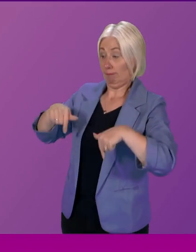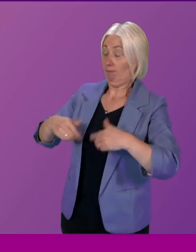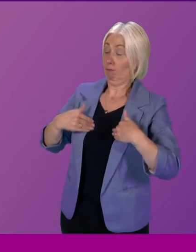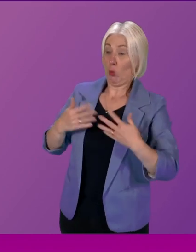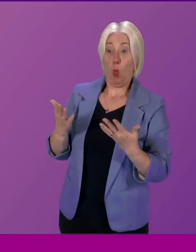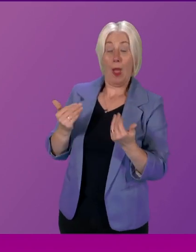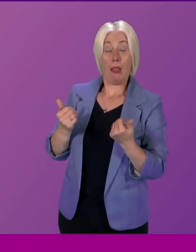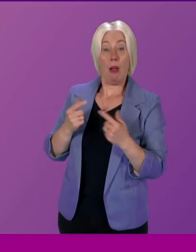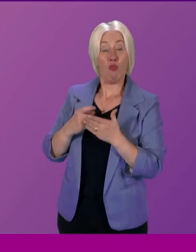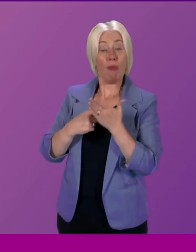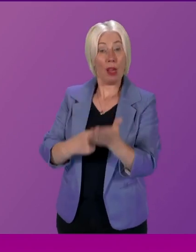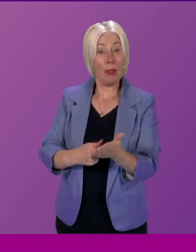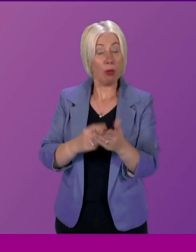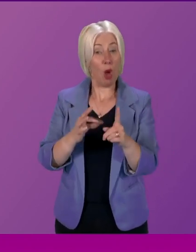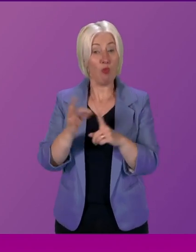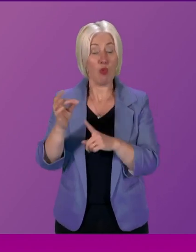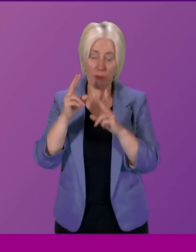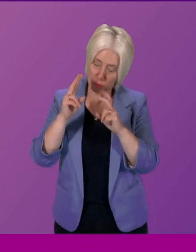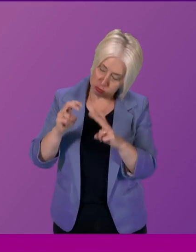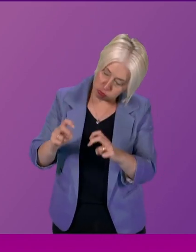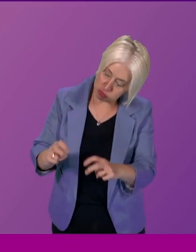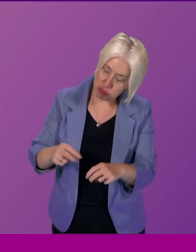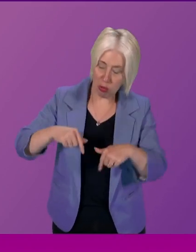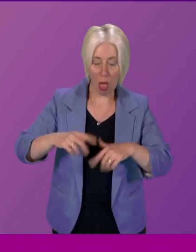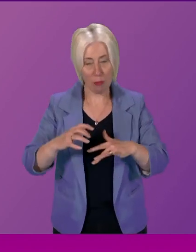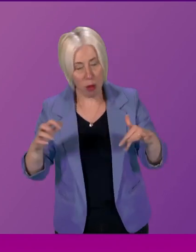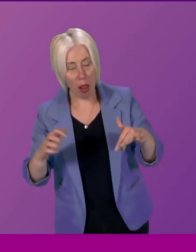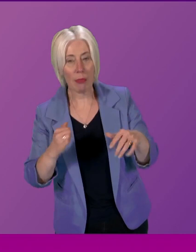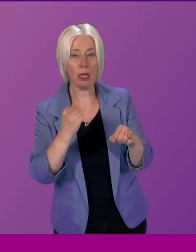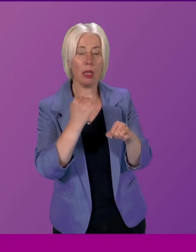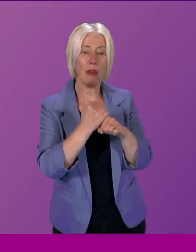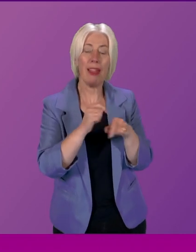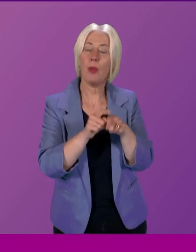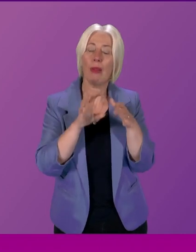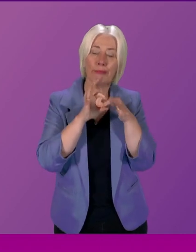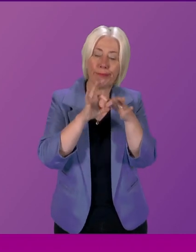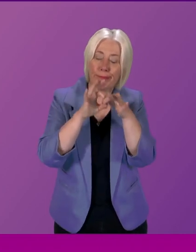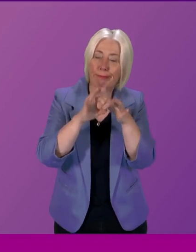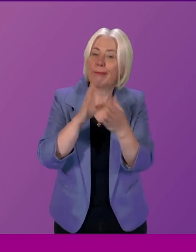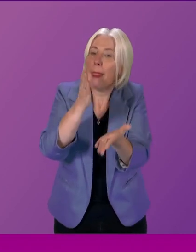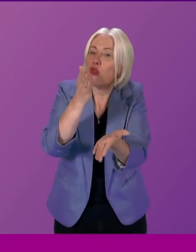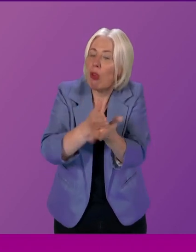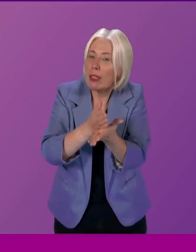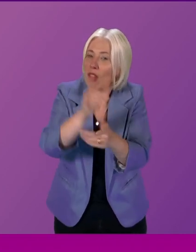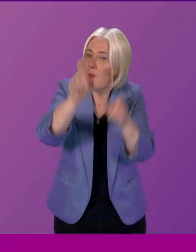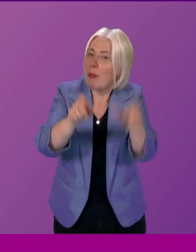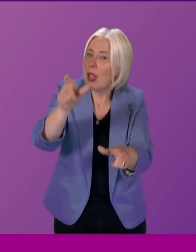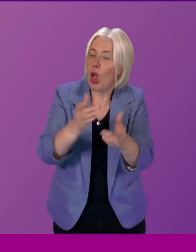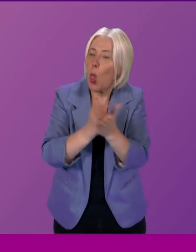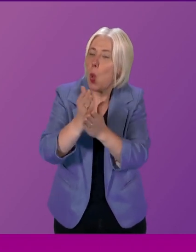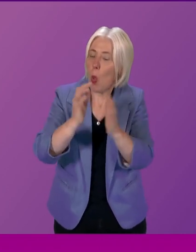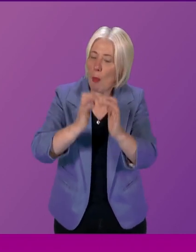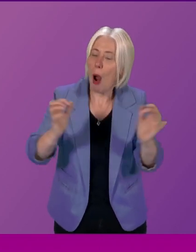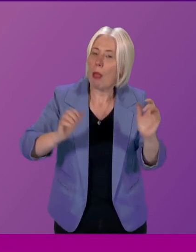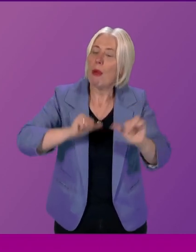that seek to improve both the scrutiny of parliament and government and the engagement and trust of the public in parliamentary processes we